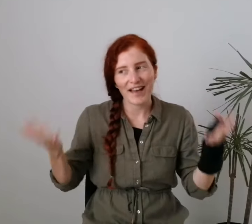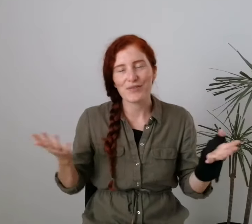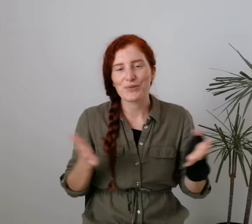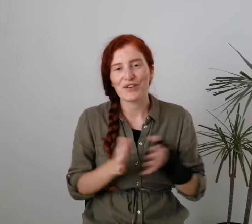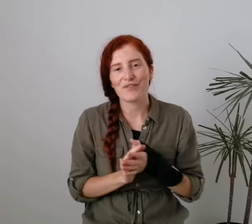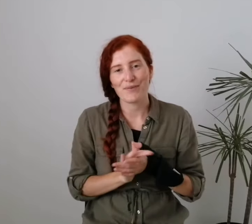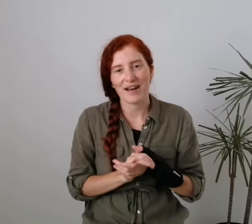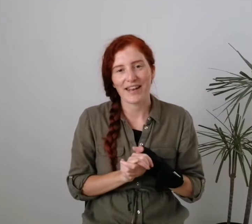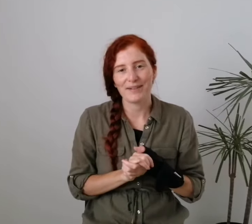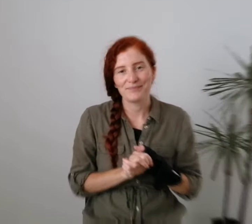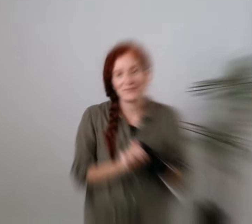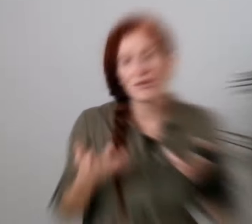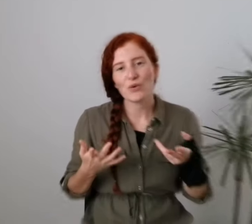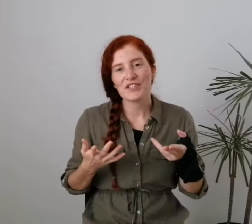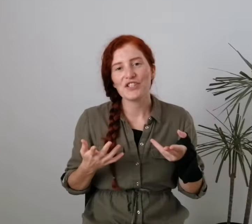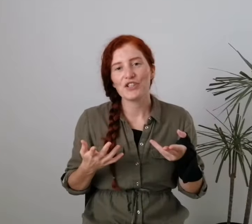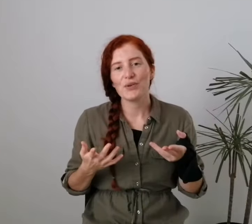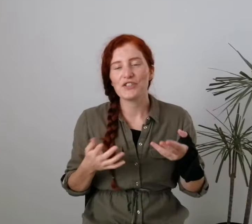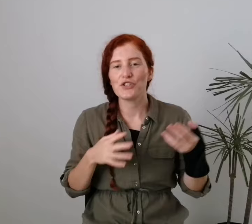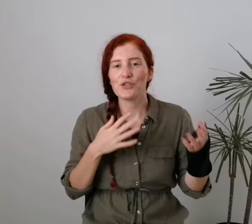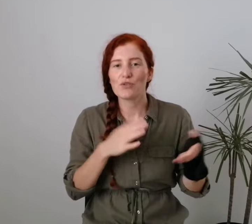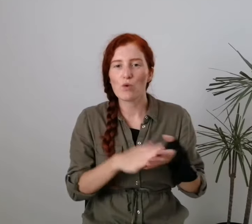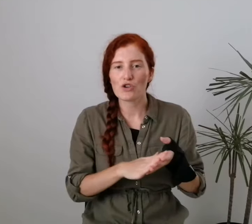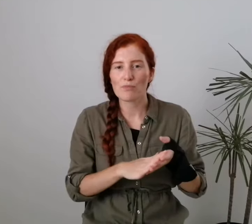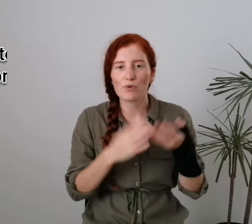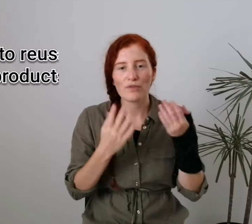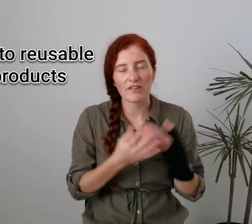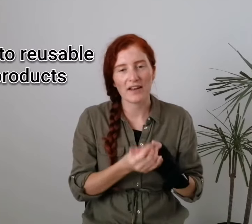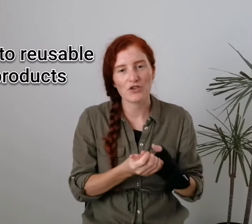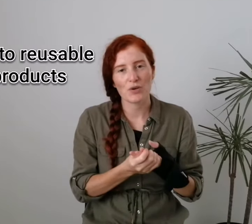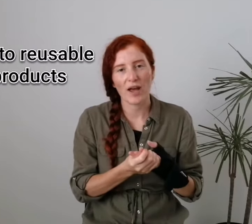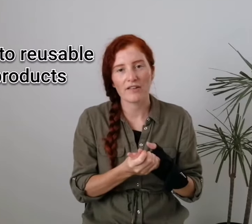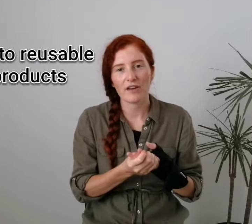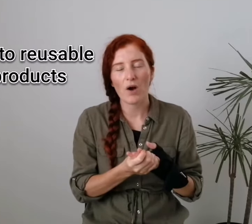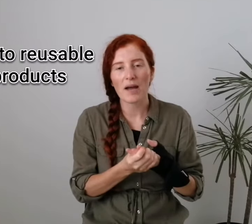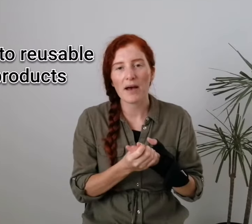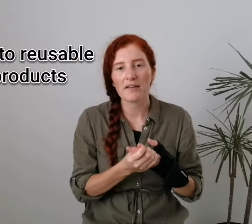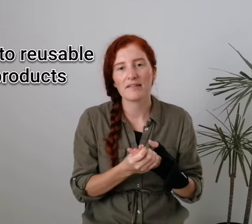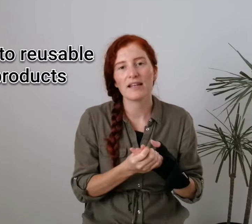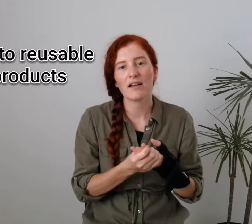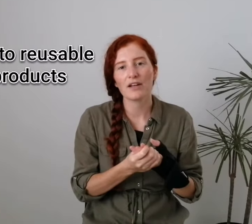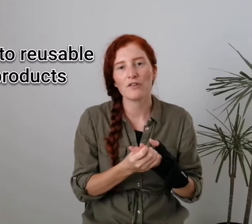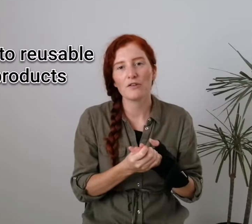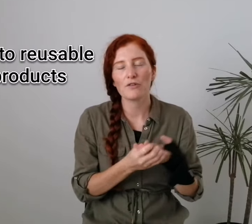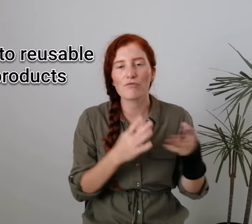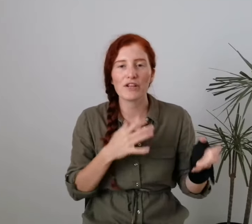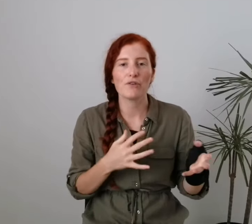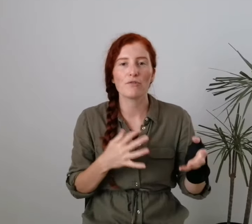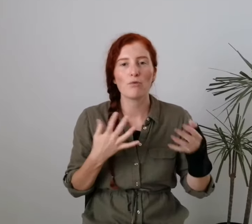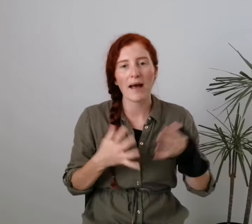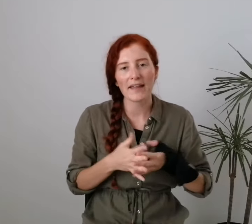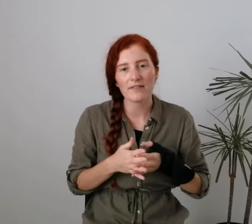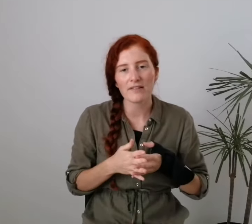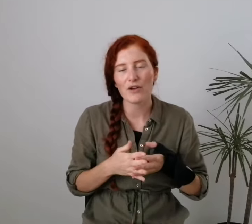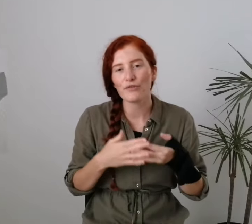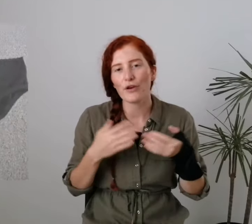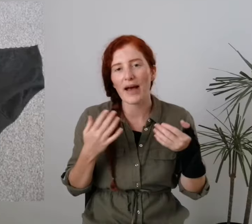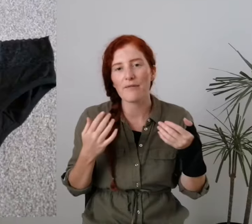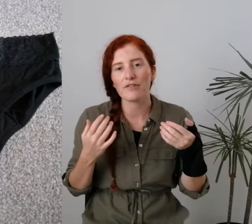and also for the planet. Number twenty two is to use washable sanitary wear. So I personally like to use reusable pants. I also have